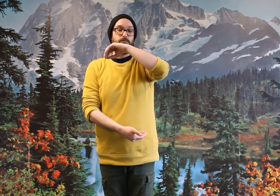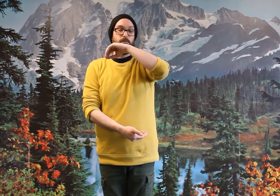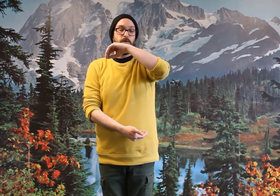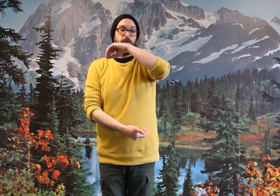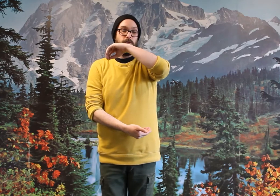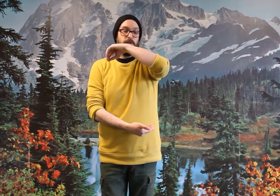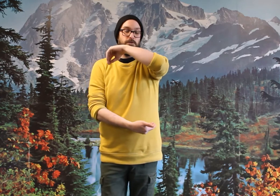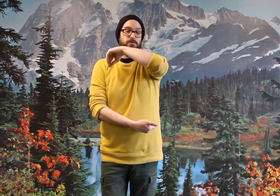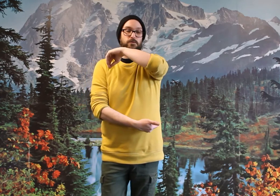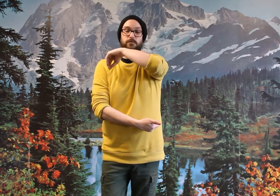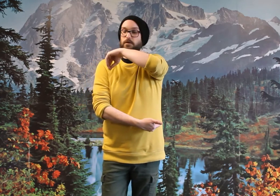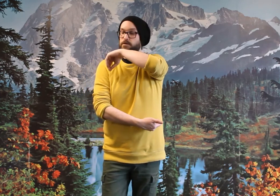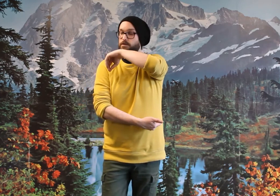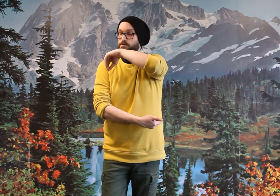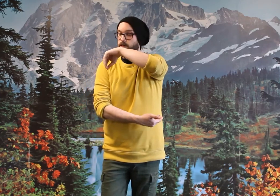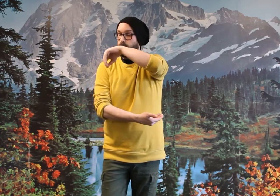And we're going to do it on the other side.